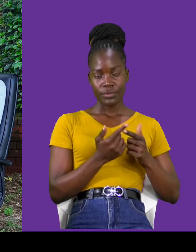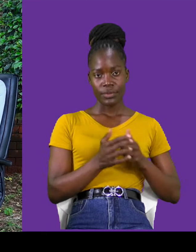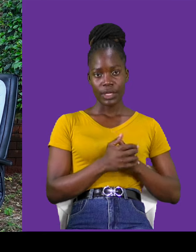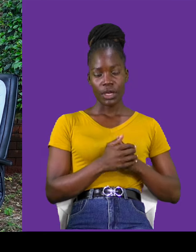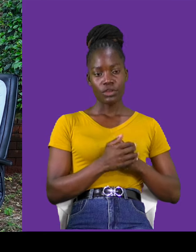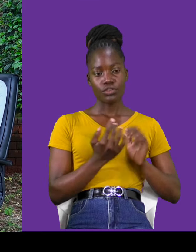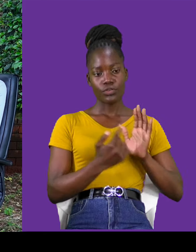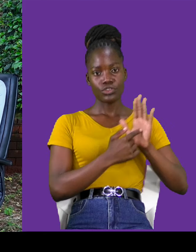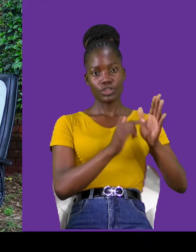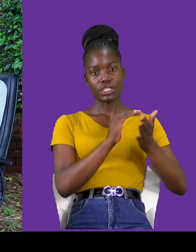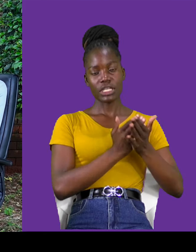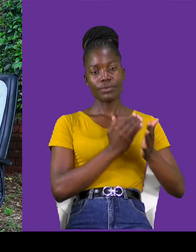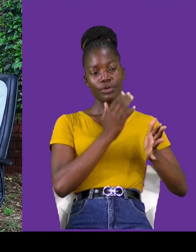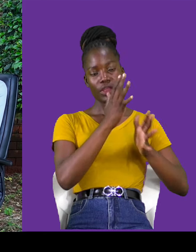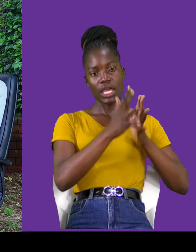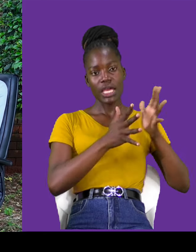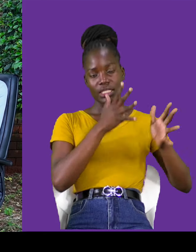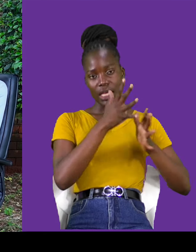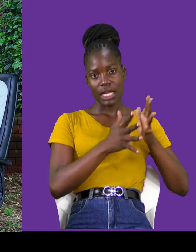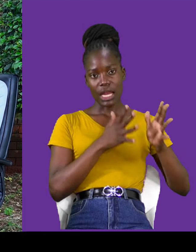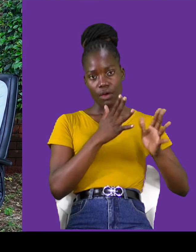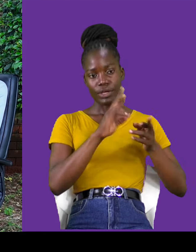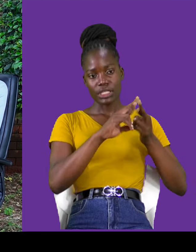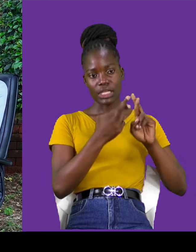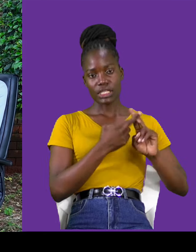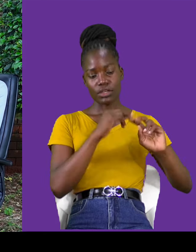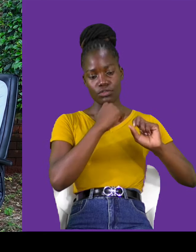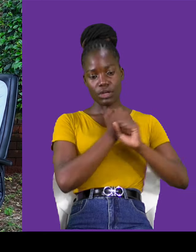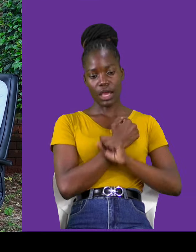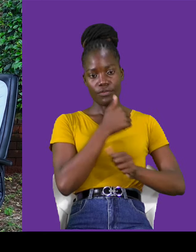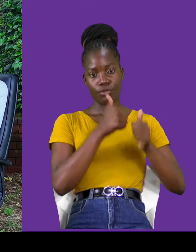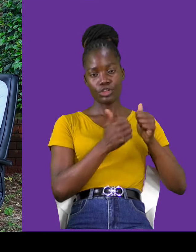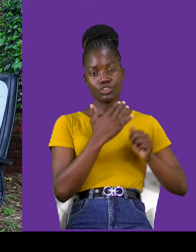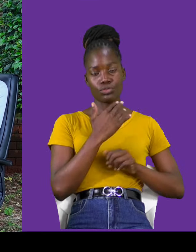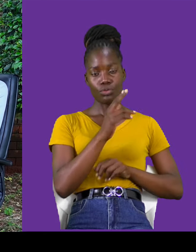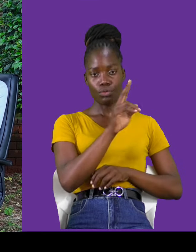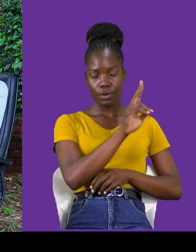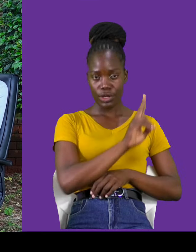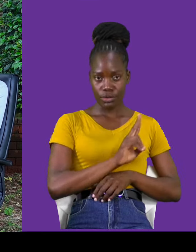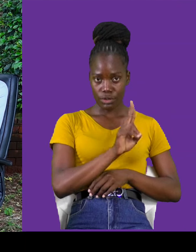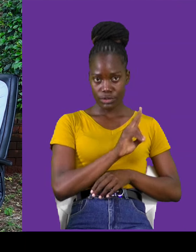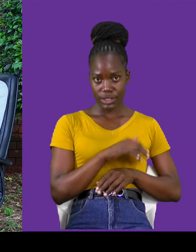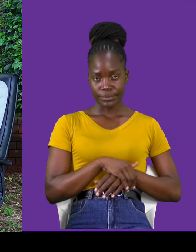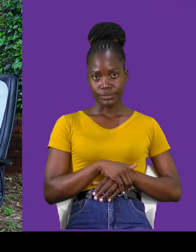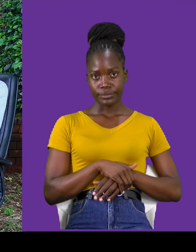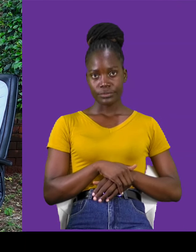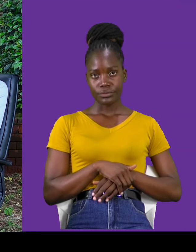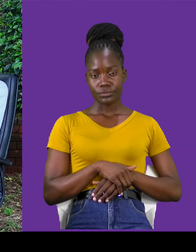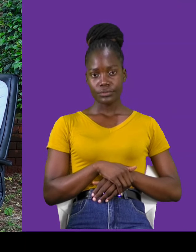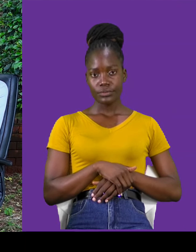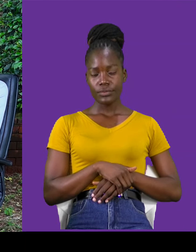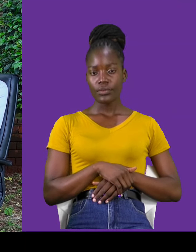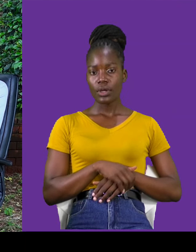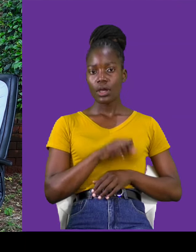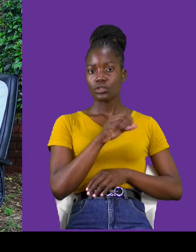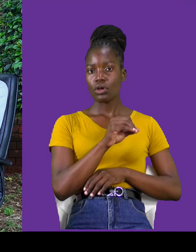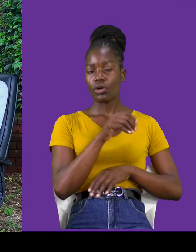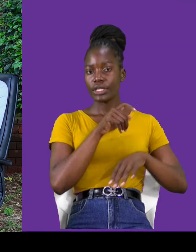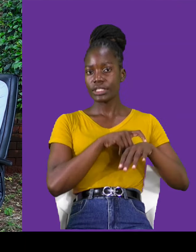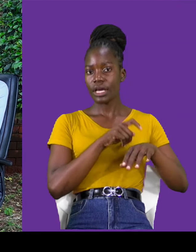language, related to love, that is supposed to use, So, like, when you come to, the evolving technology,